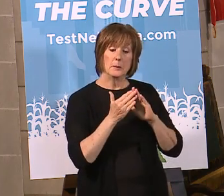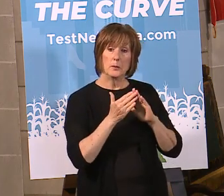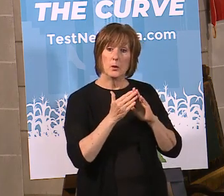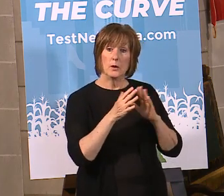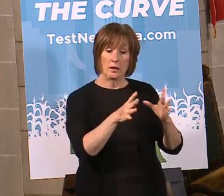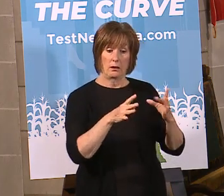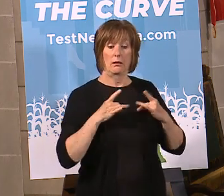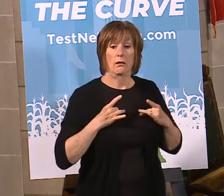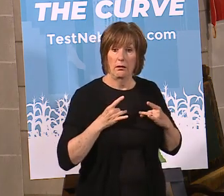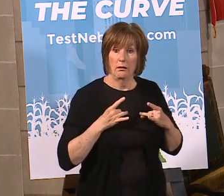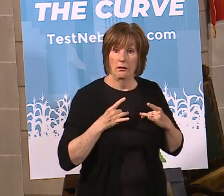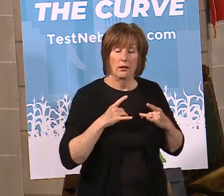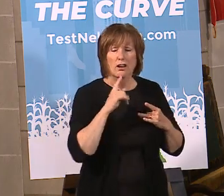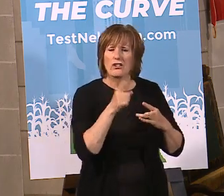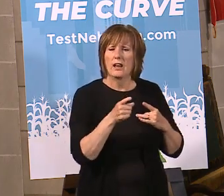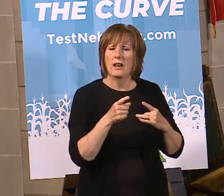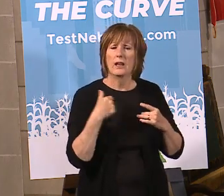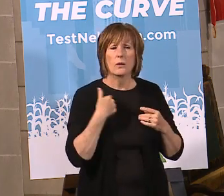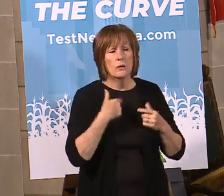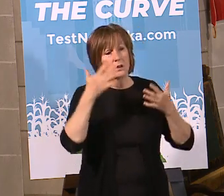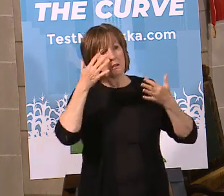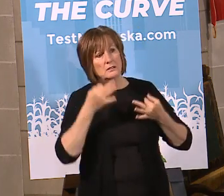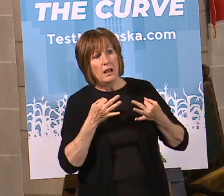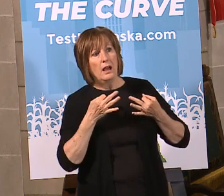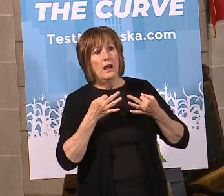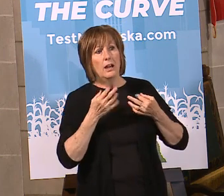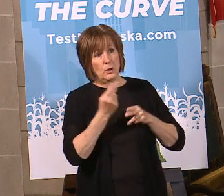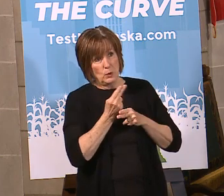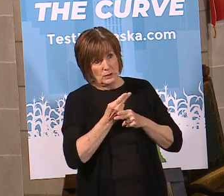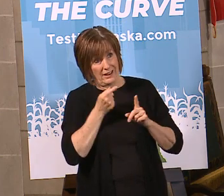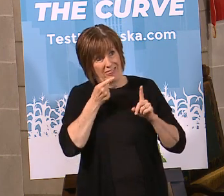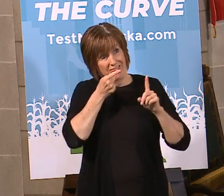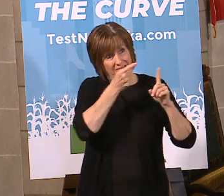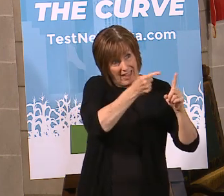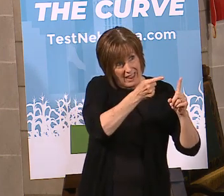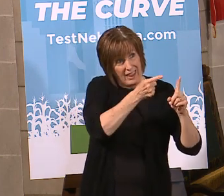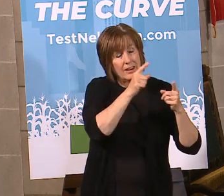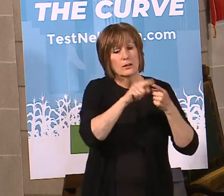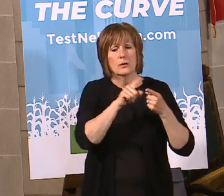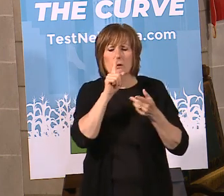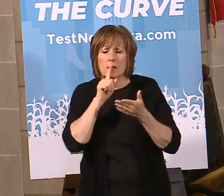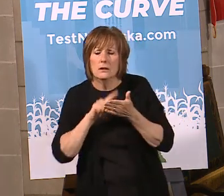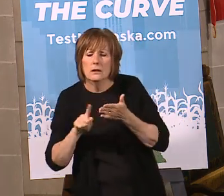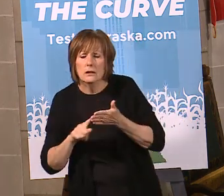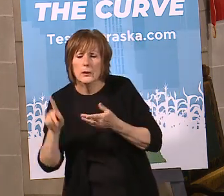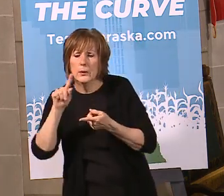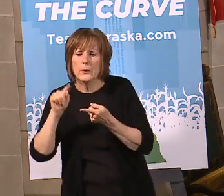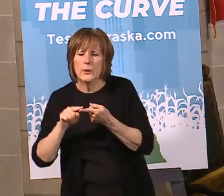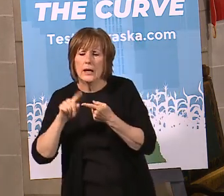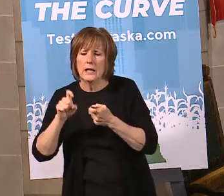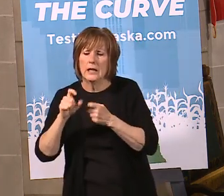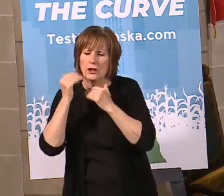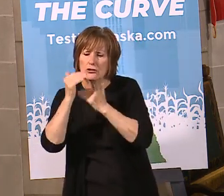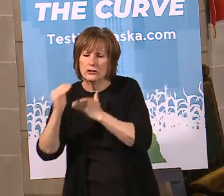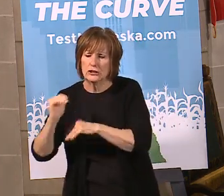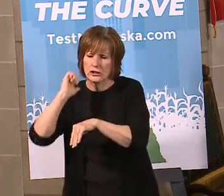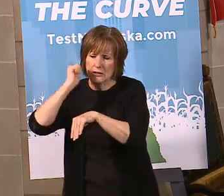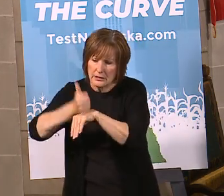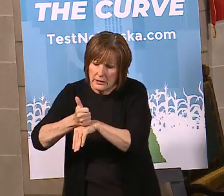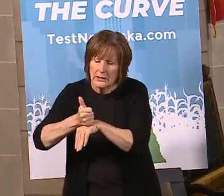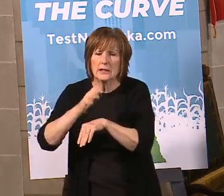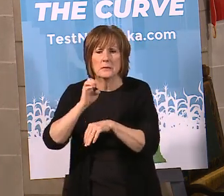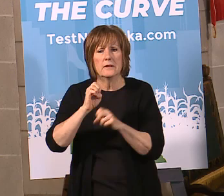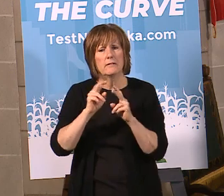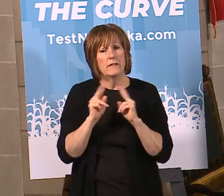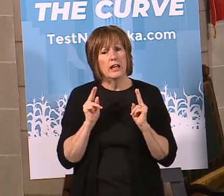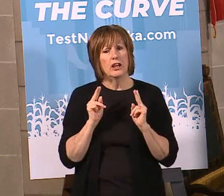about was really just kind of a rule of thumb so that we could take a look at when will we need to put these restrictions in place and being very